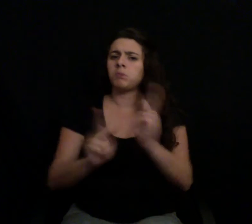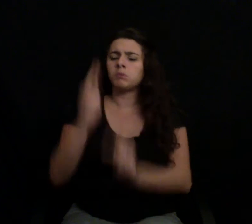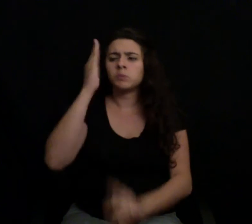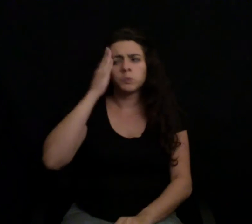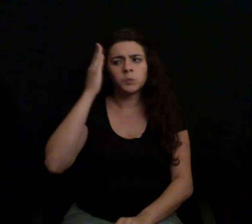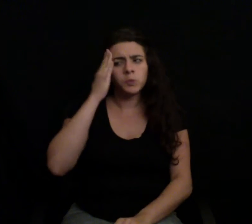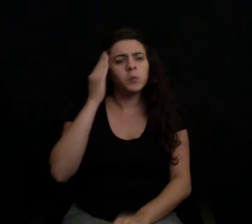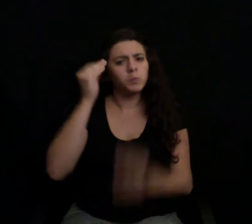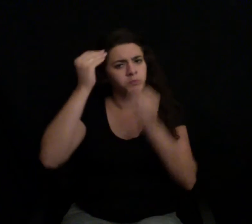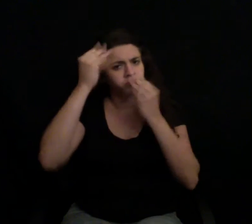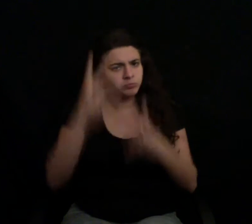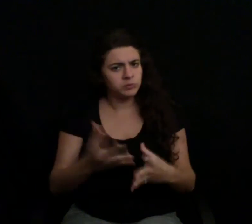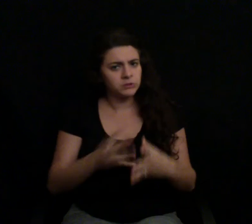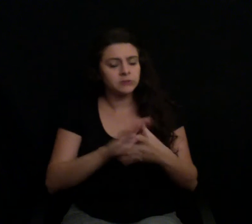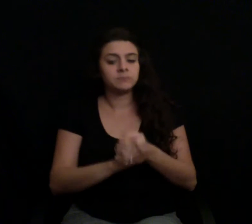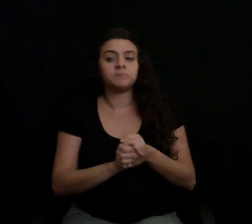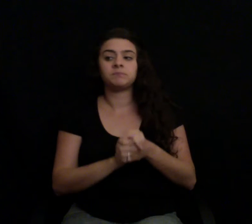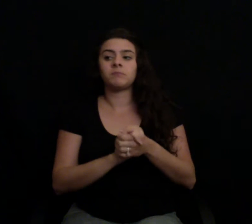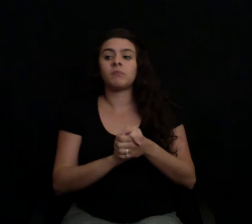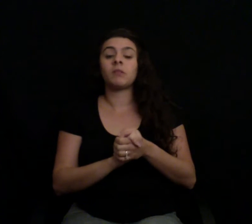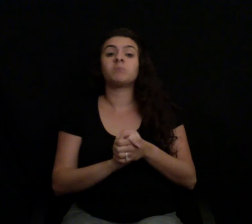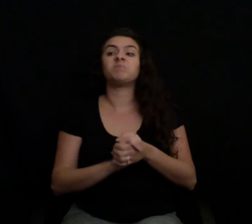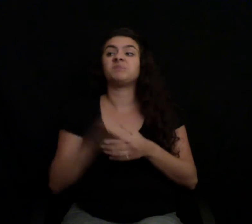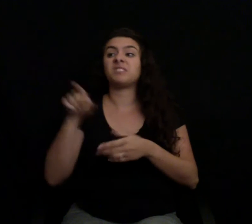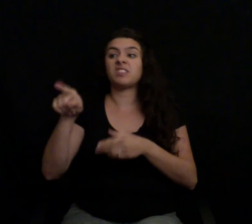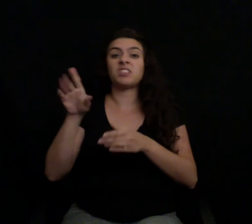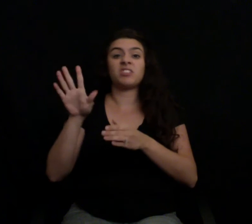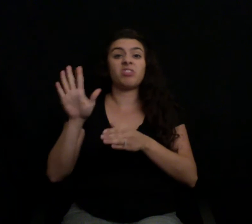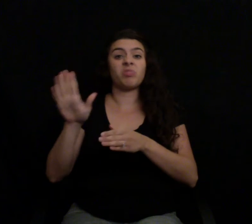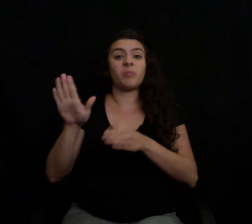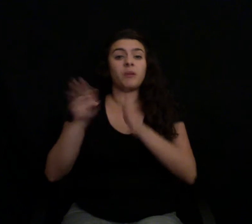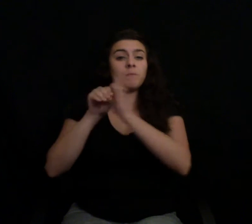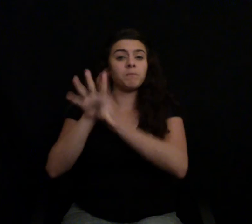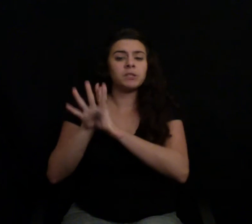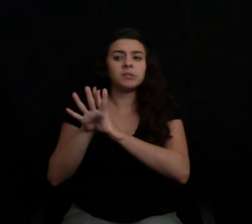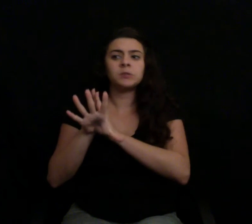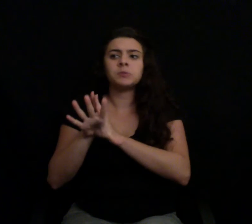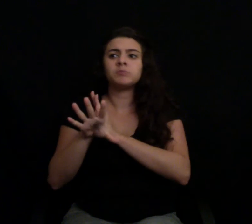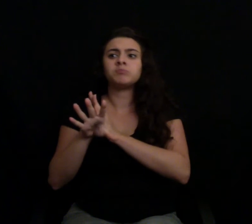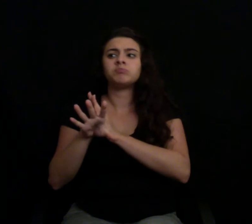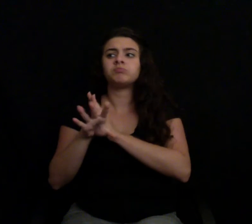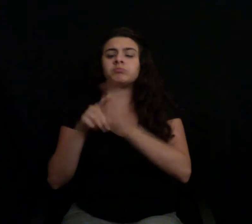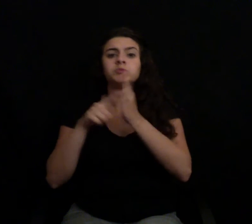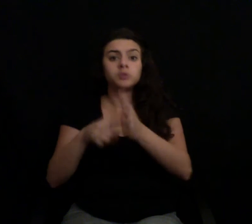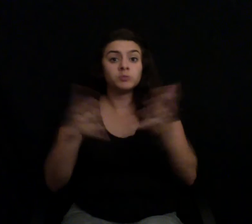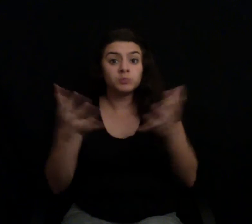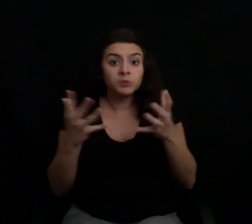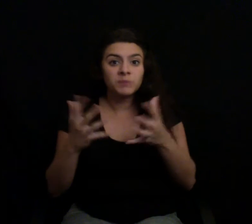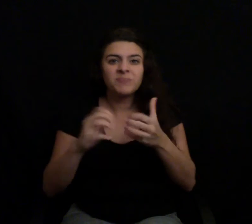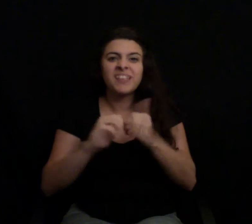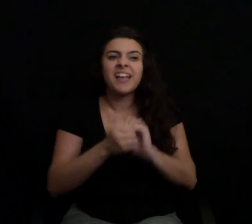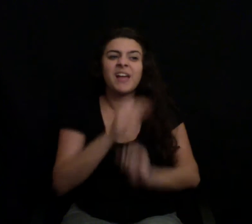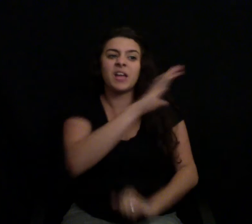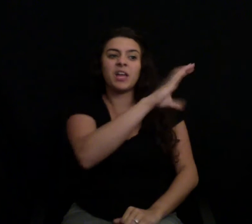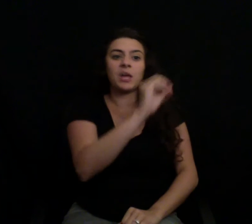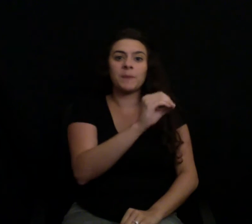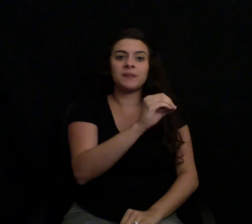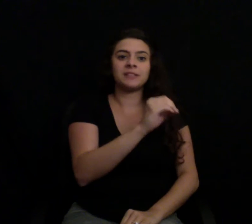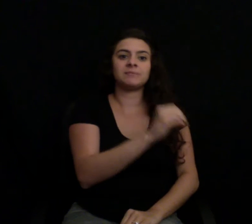does uncover the ways that marketers use subjective or even misleading language to manipulate consumers. I mean, if you go back